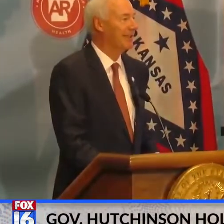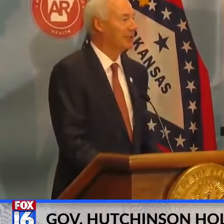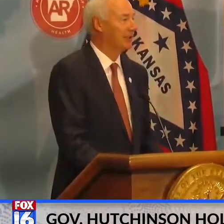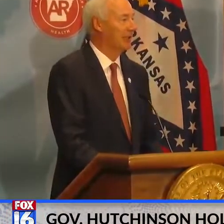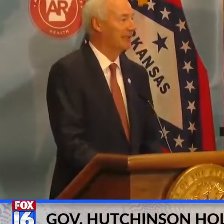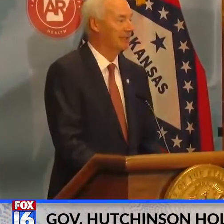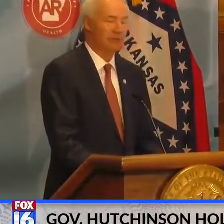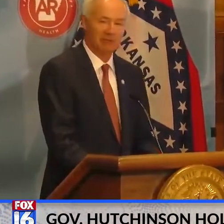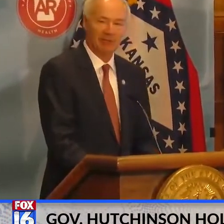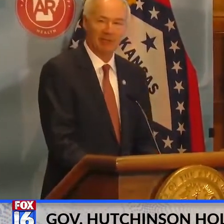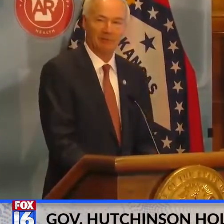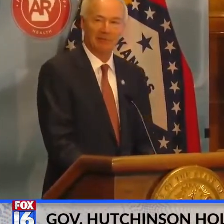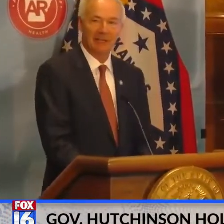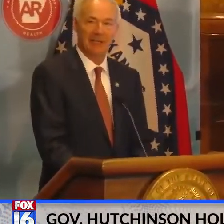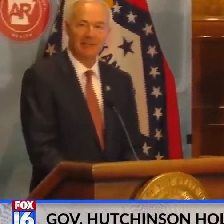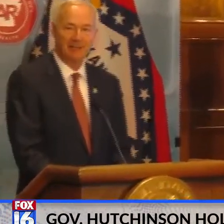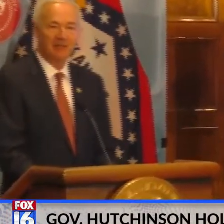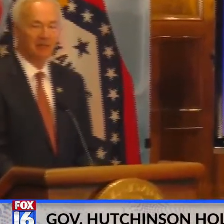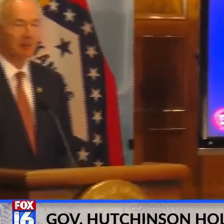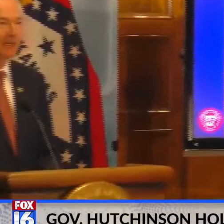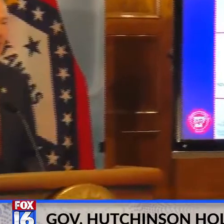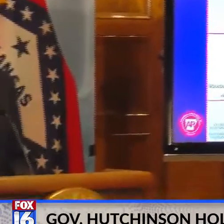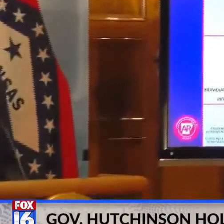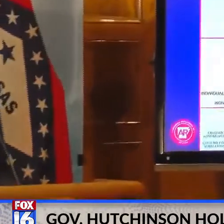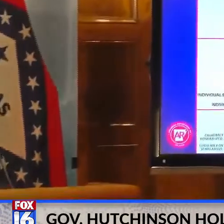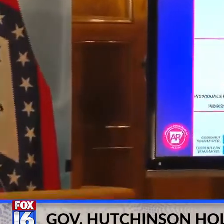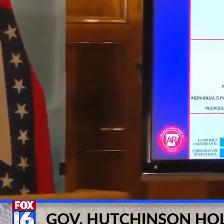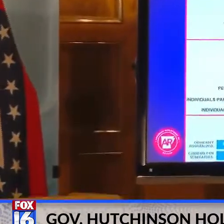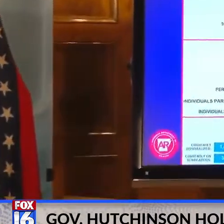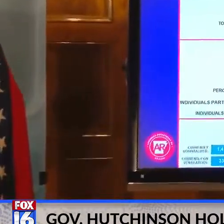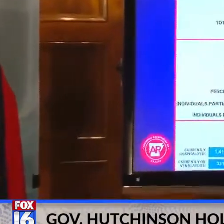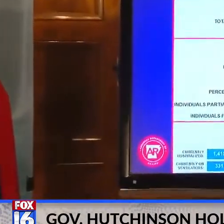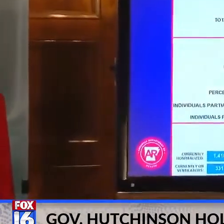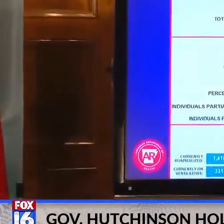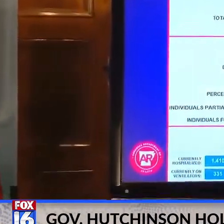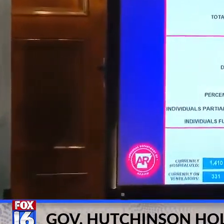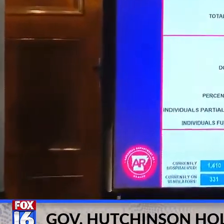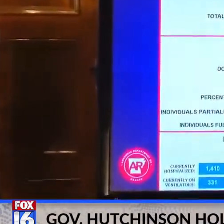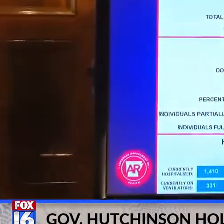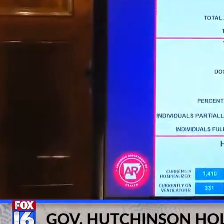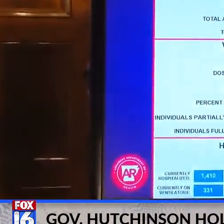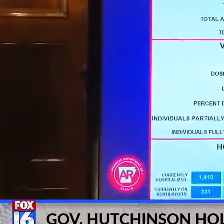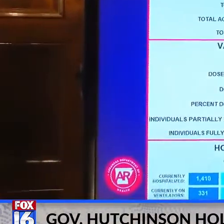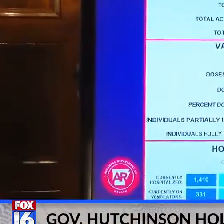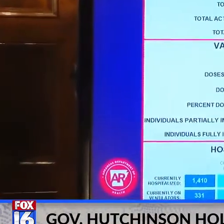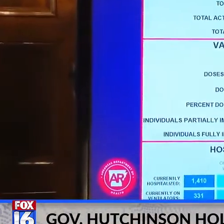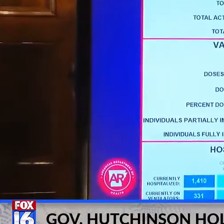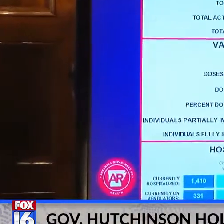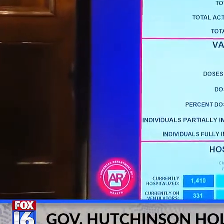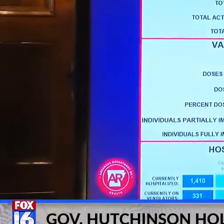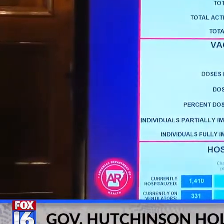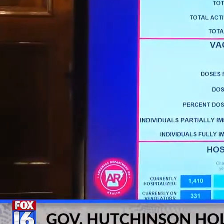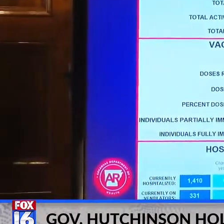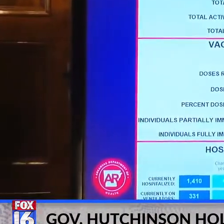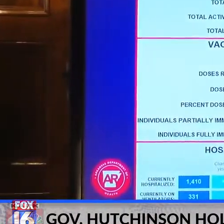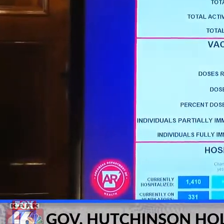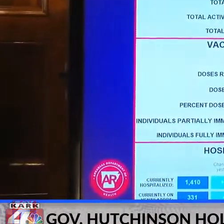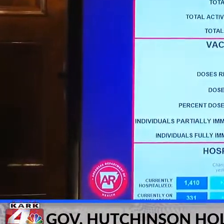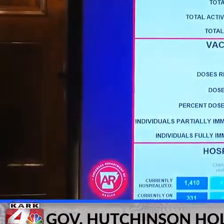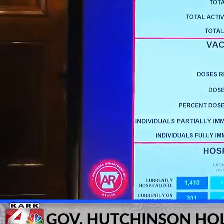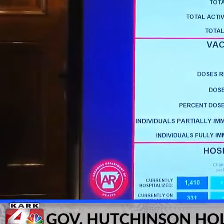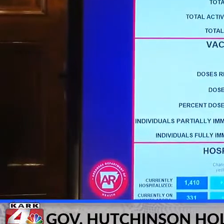any trend that was developed in the last three days where we had a downward trend in cases. But today, you see,